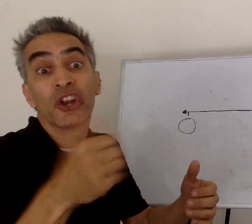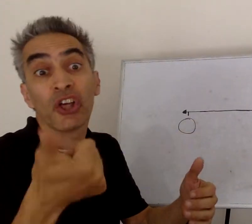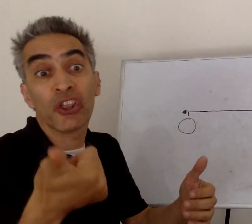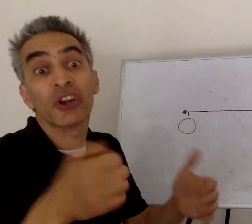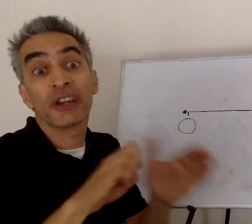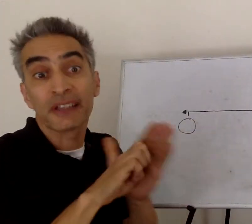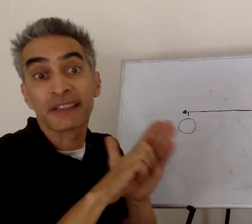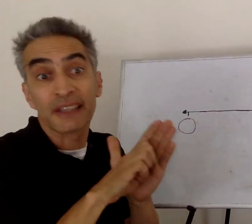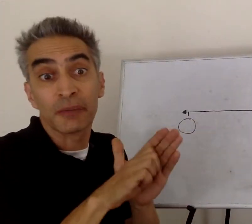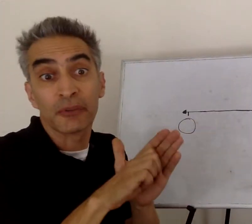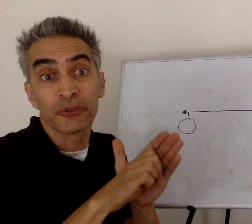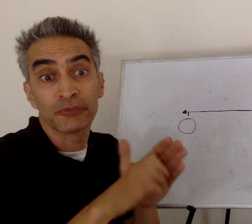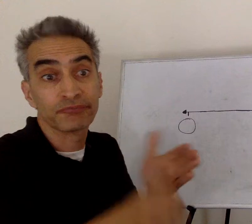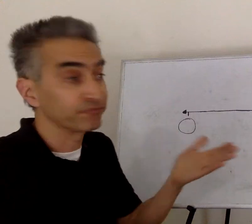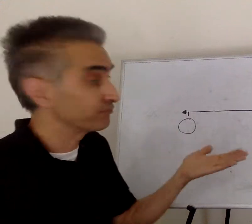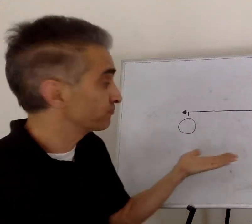Now we've got another example.